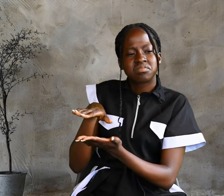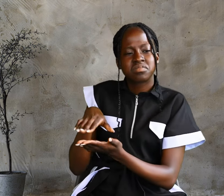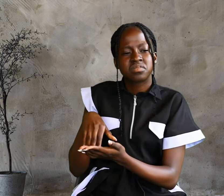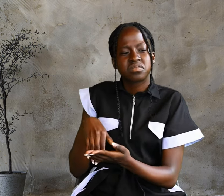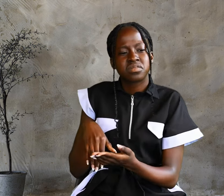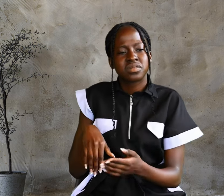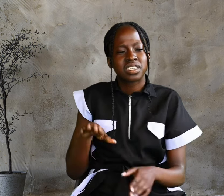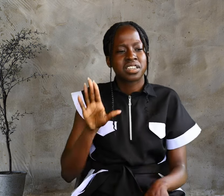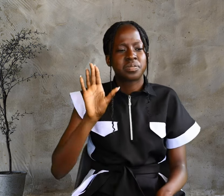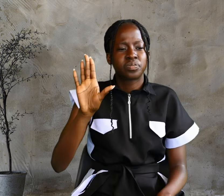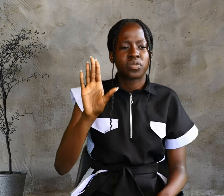questioned Him.